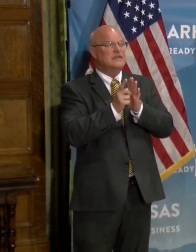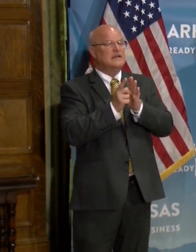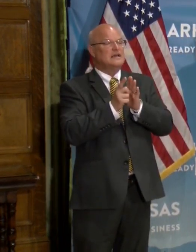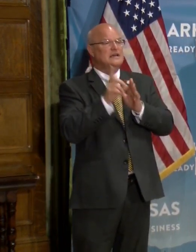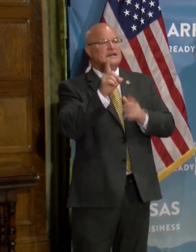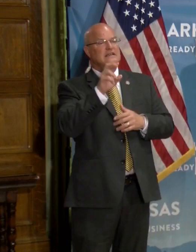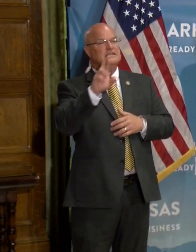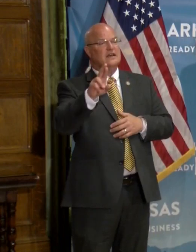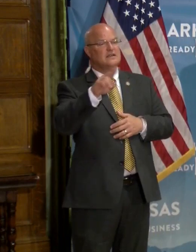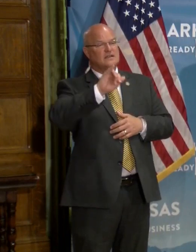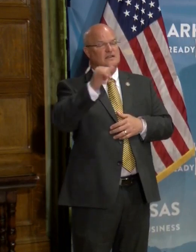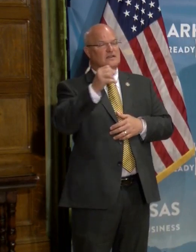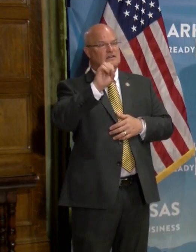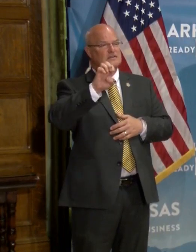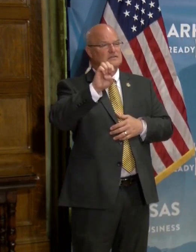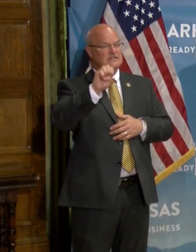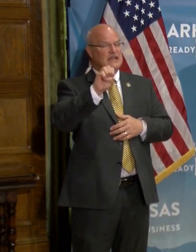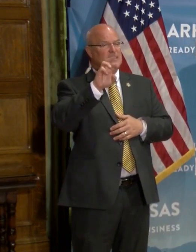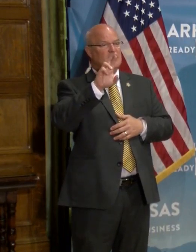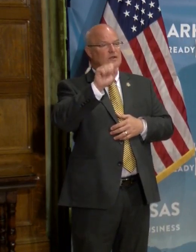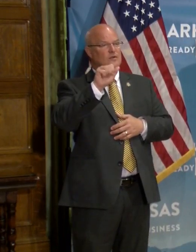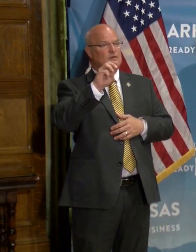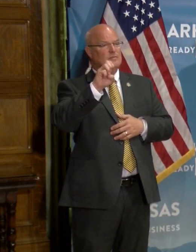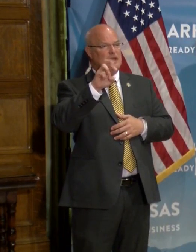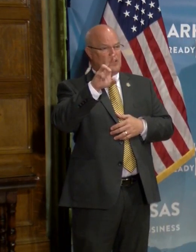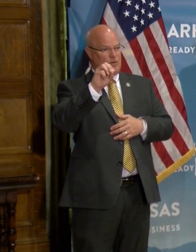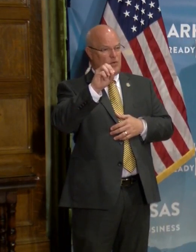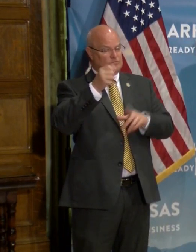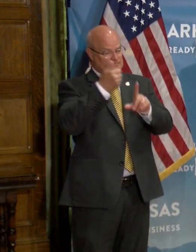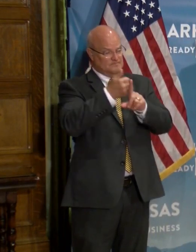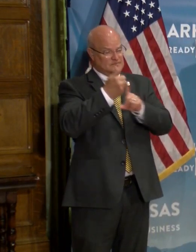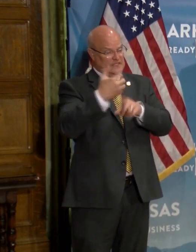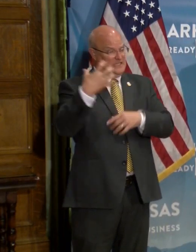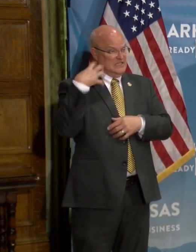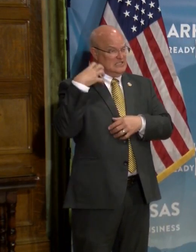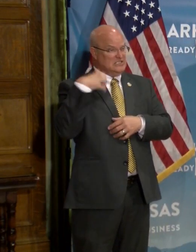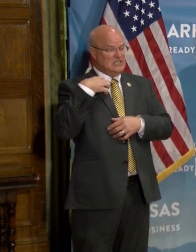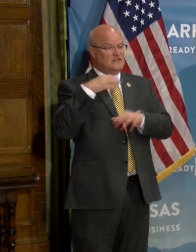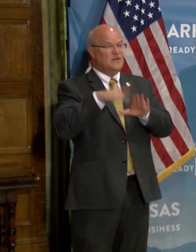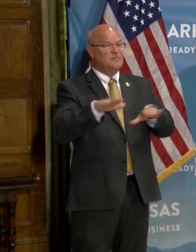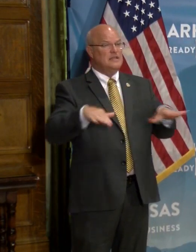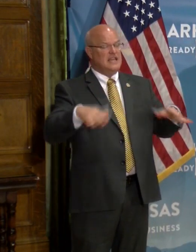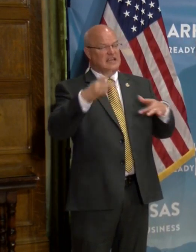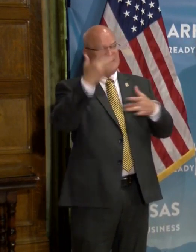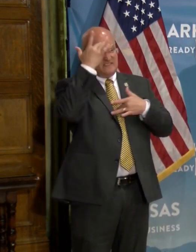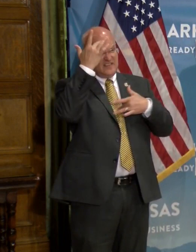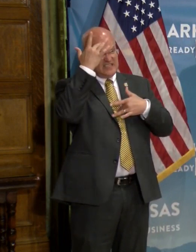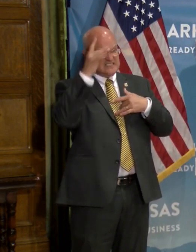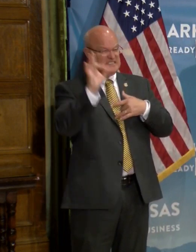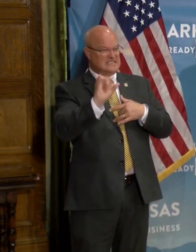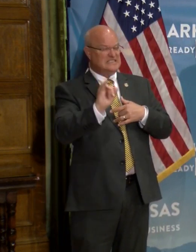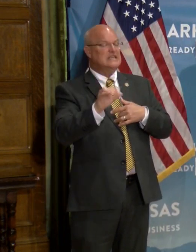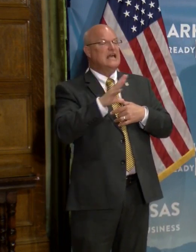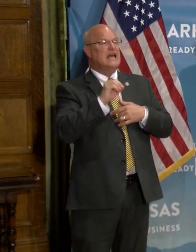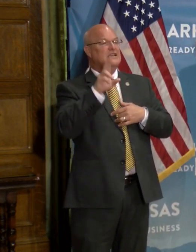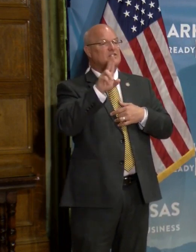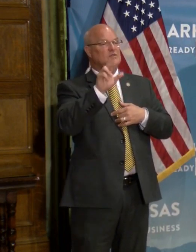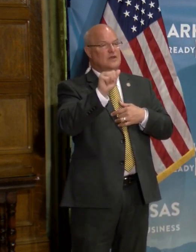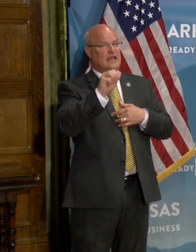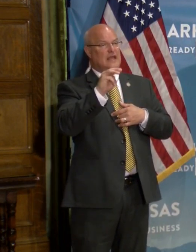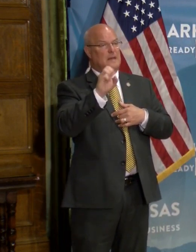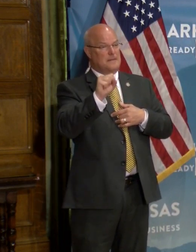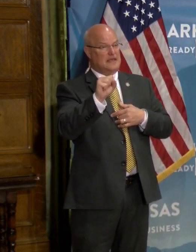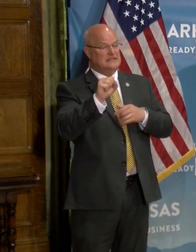here, Dr. Jose Romero. Dr. Romero is the chief of pediatric infectious diseases at UAMS